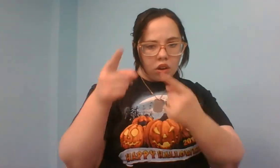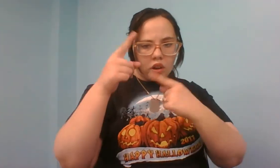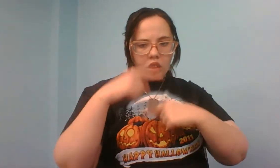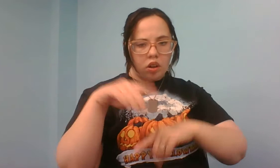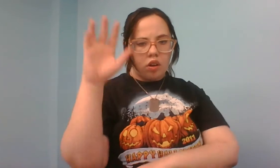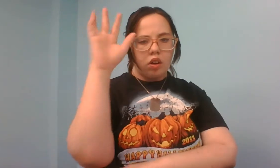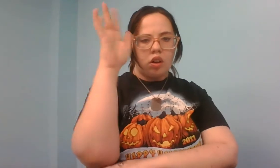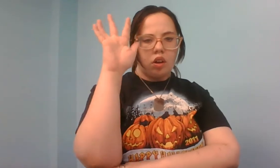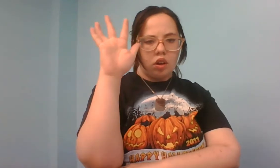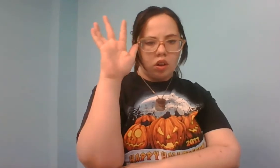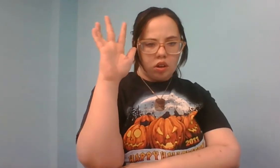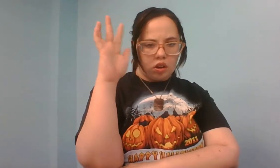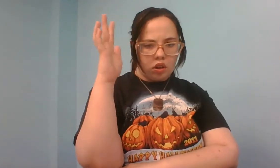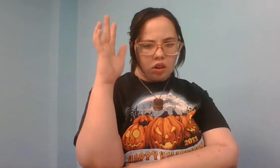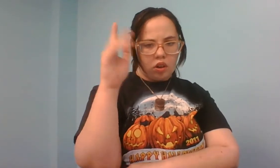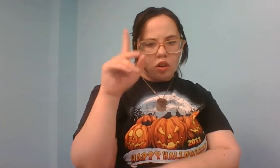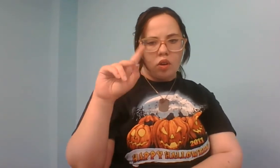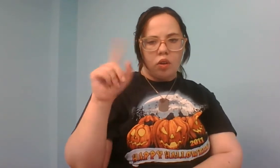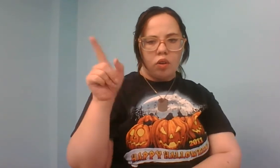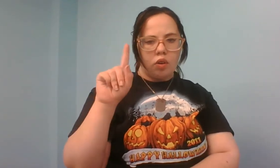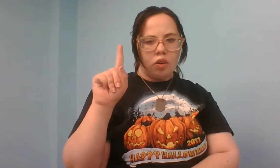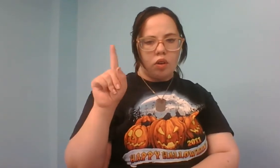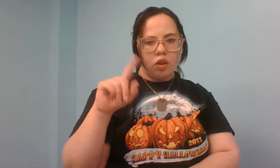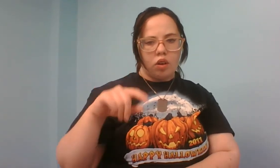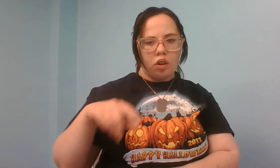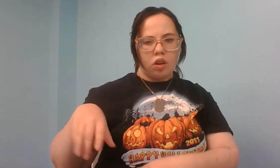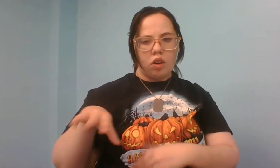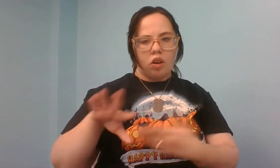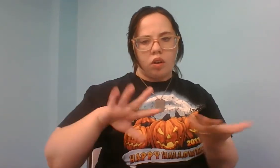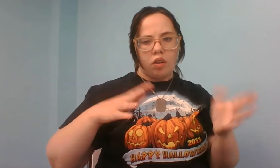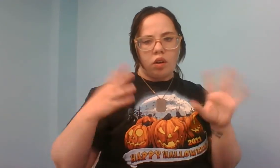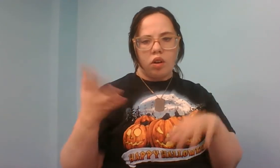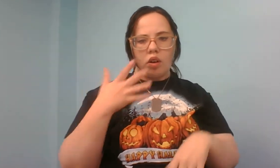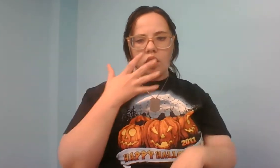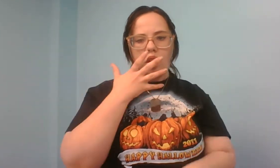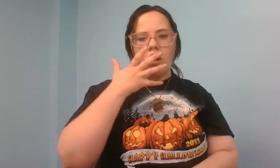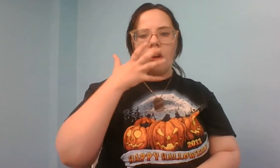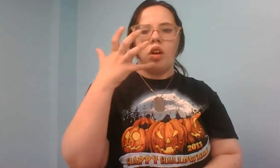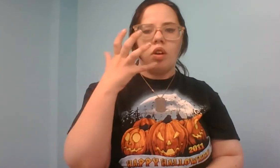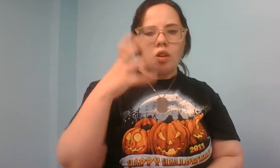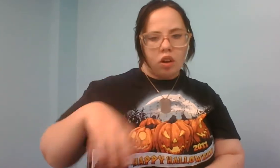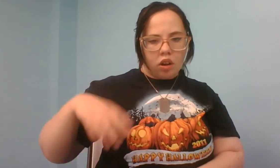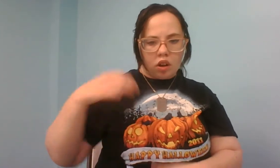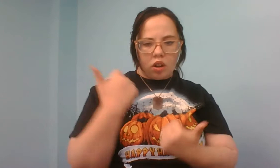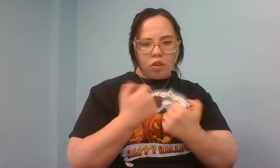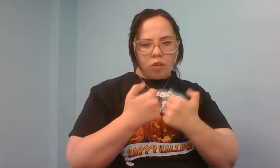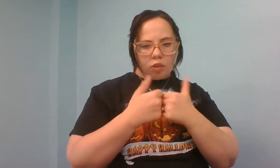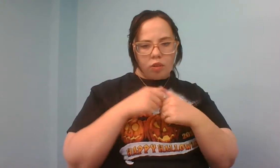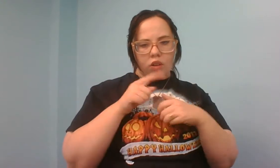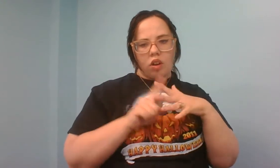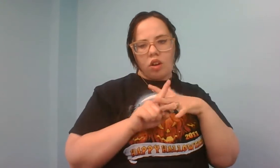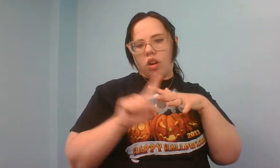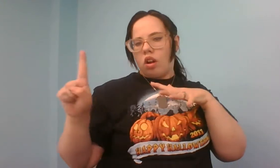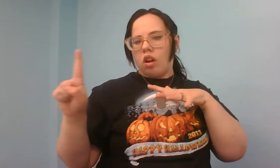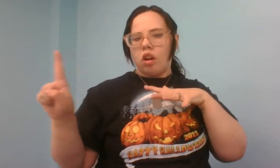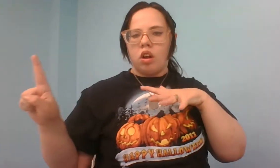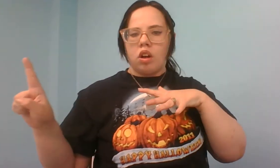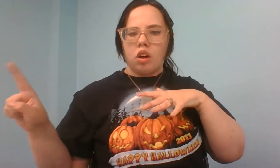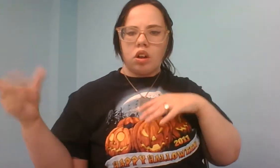coming to the tree? Turned and called, before his love to fear. Strange